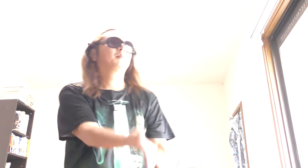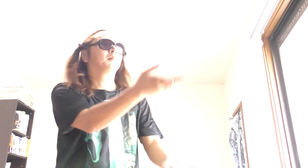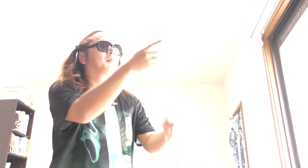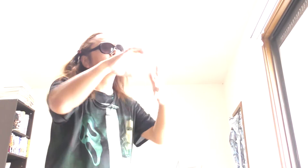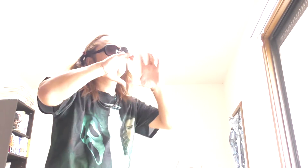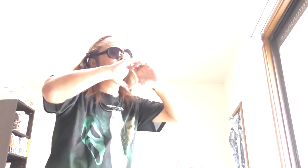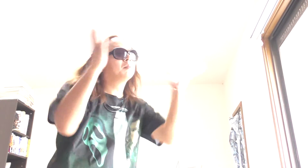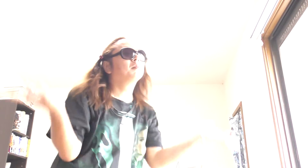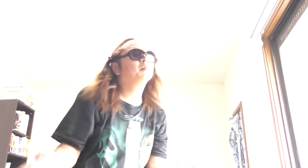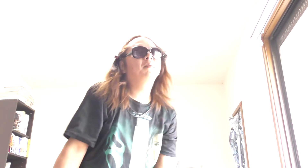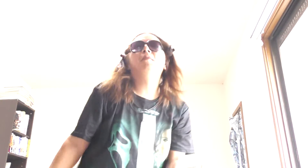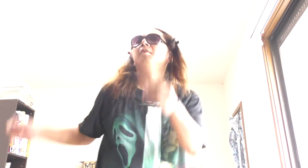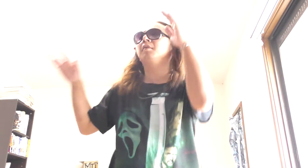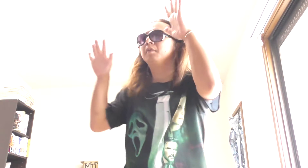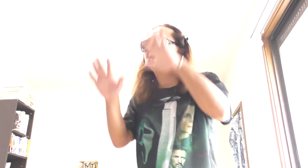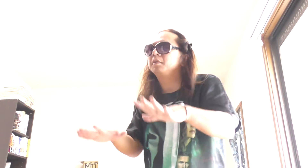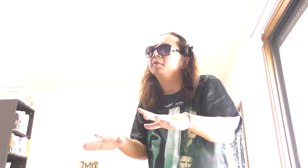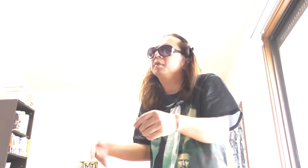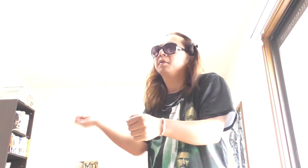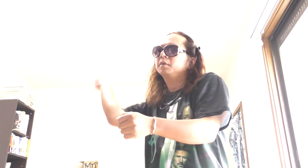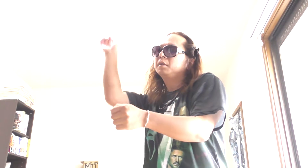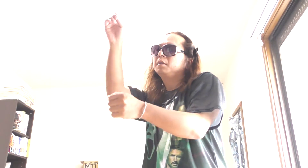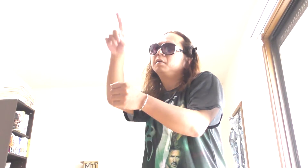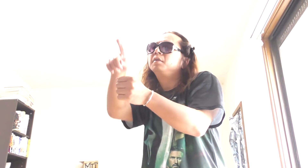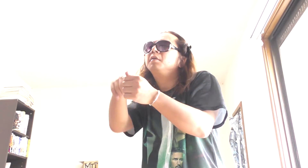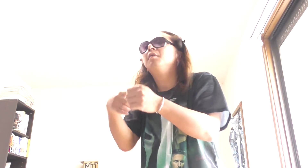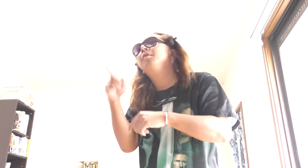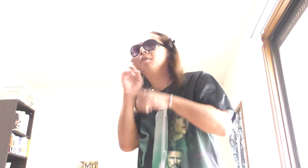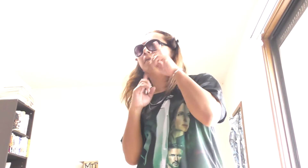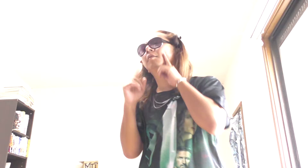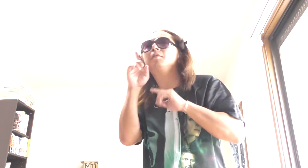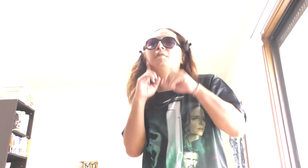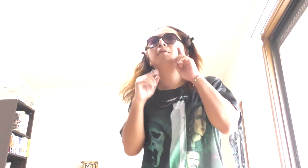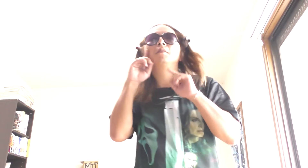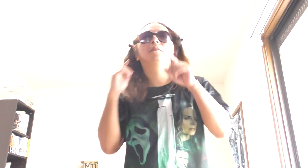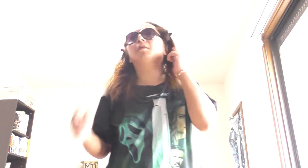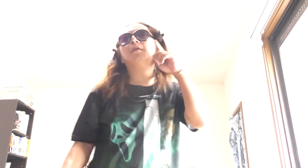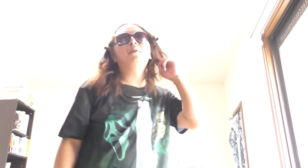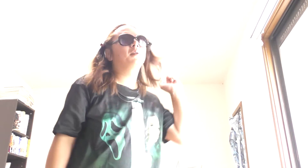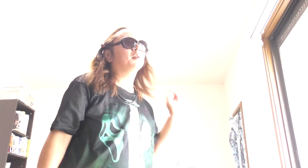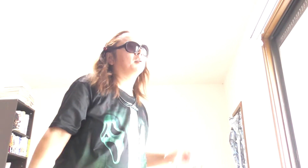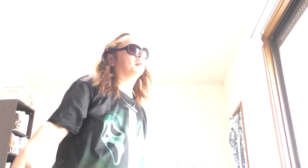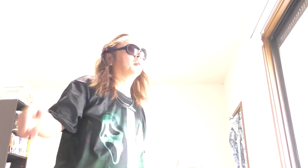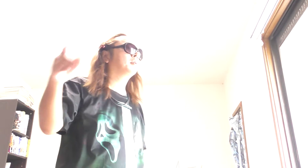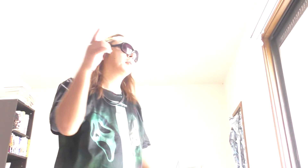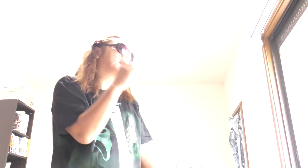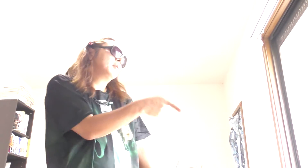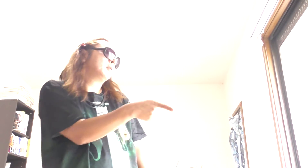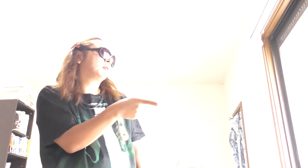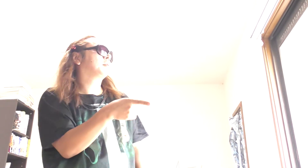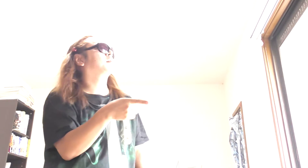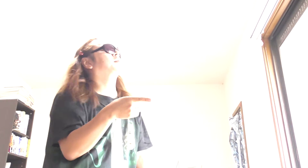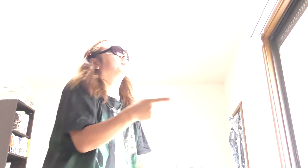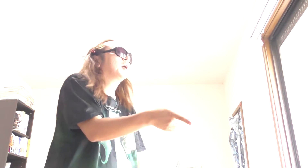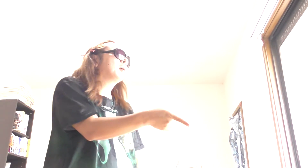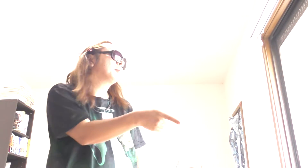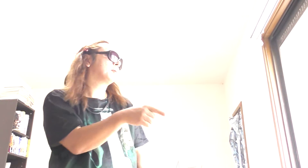get it away. This year, to save me from tears, I gave it to someone